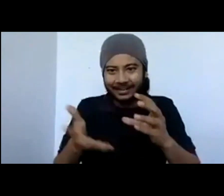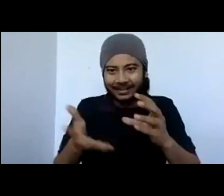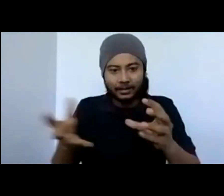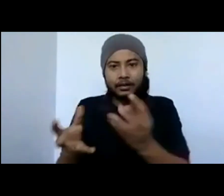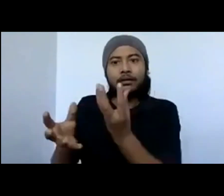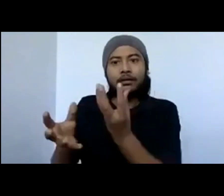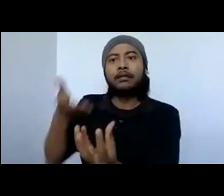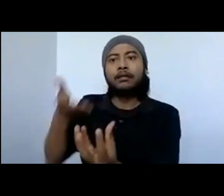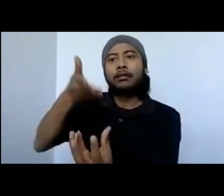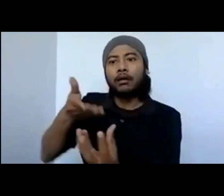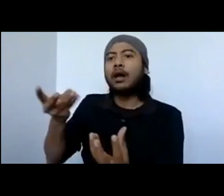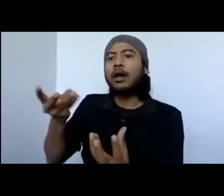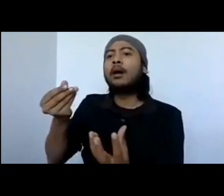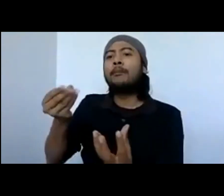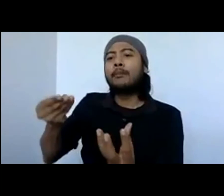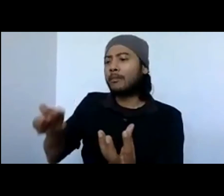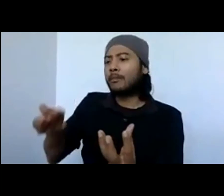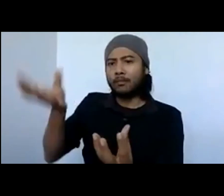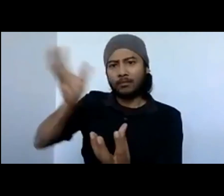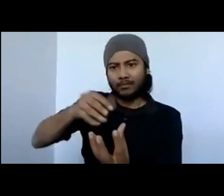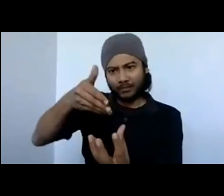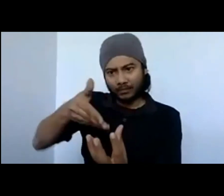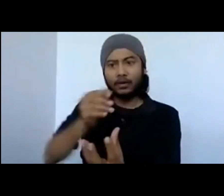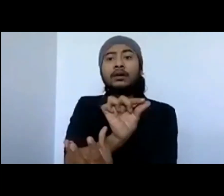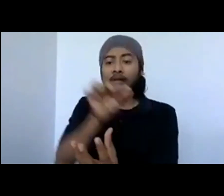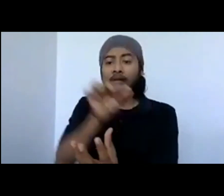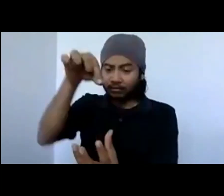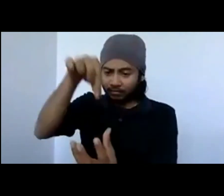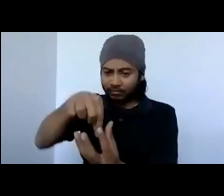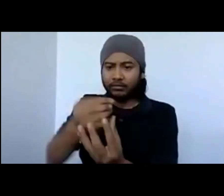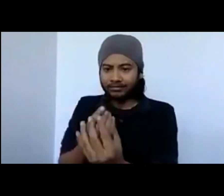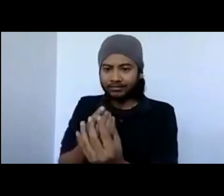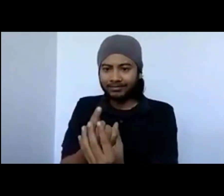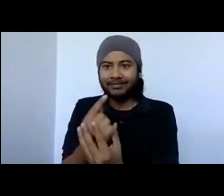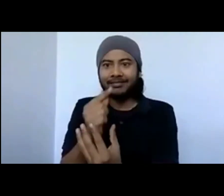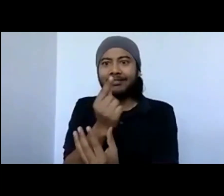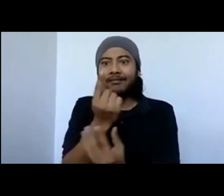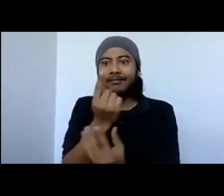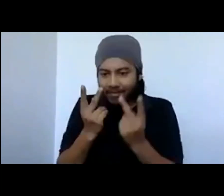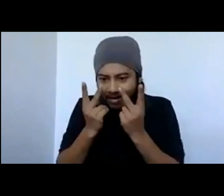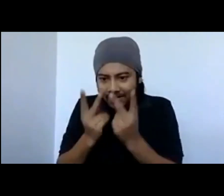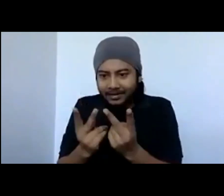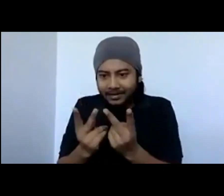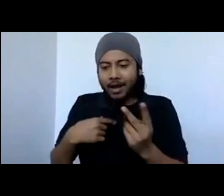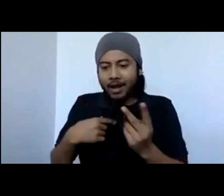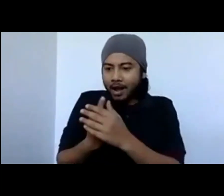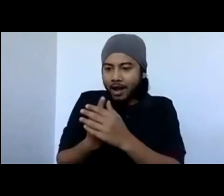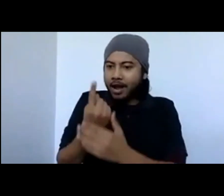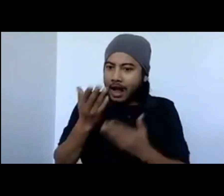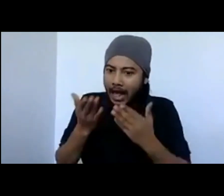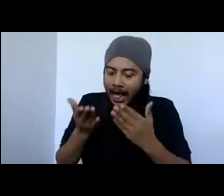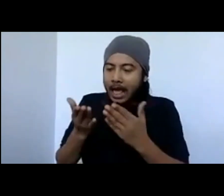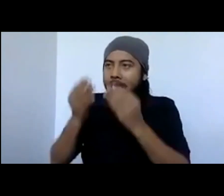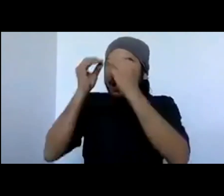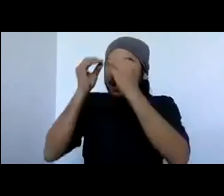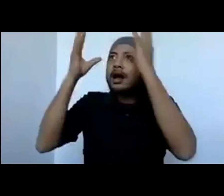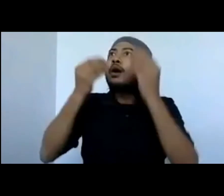the joy of harvesting them in a small span of time. So they know how the food comes to our plates, then engaging with NGOs.